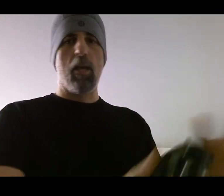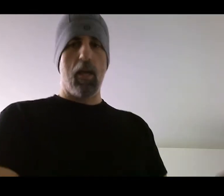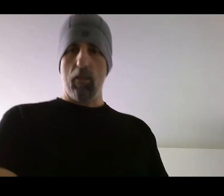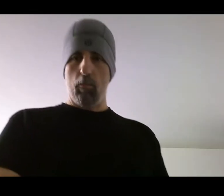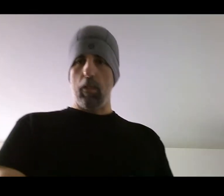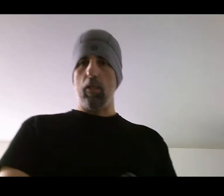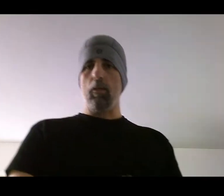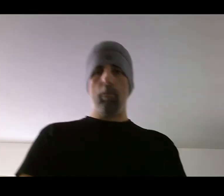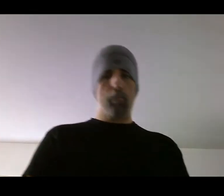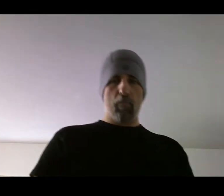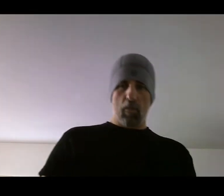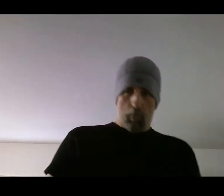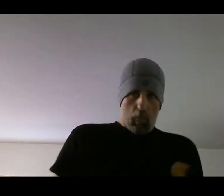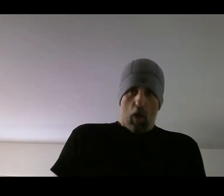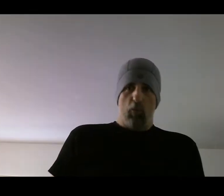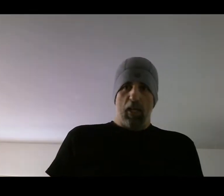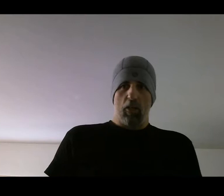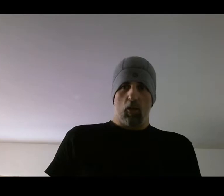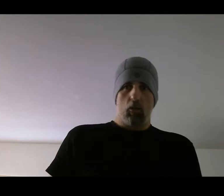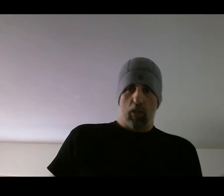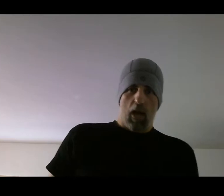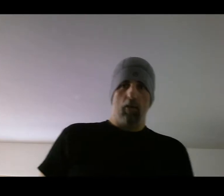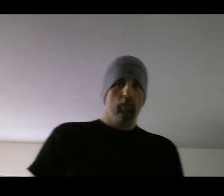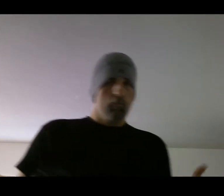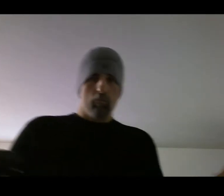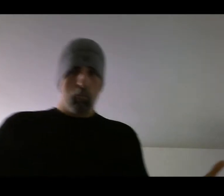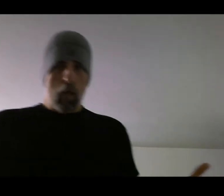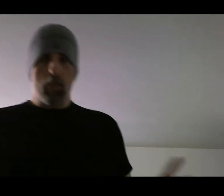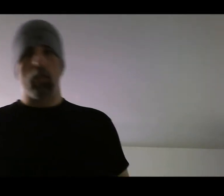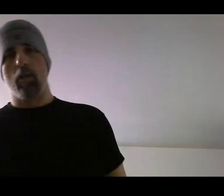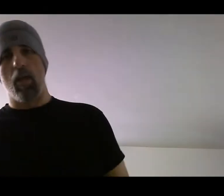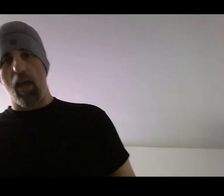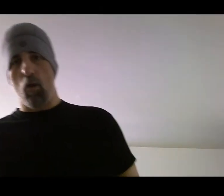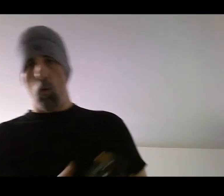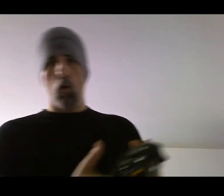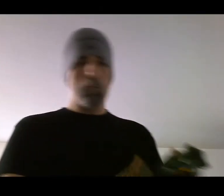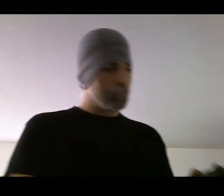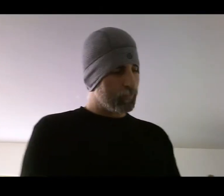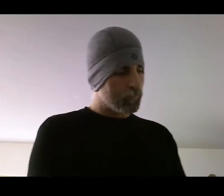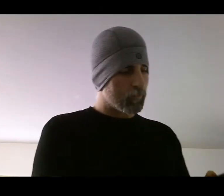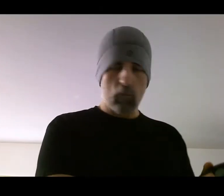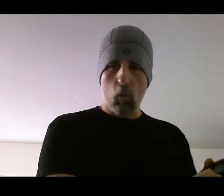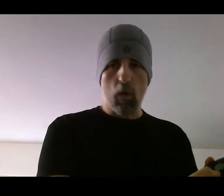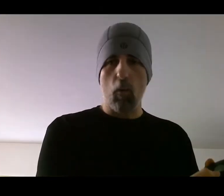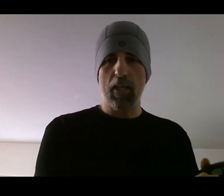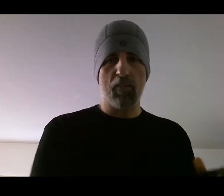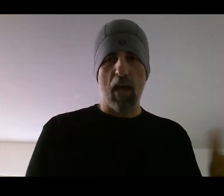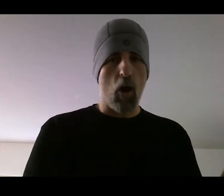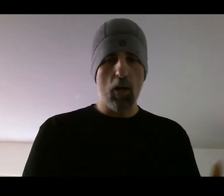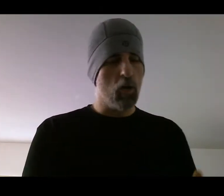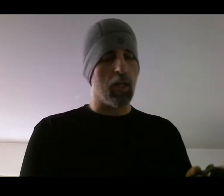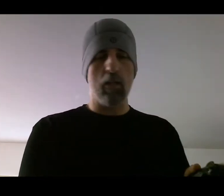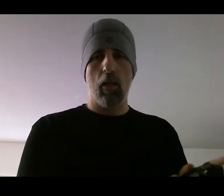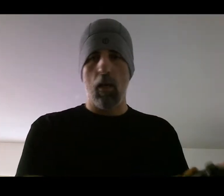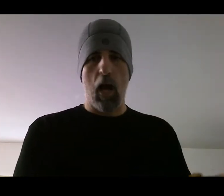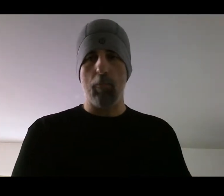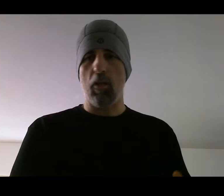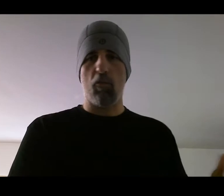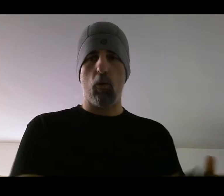And it'd be a rigando style punch. Or when I want to get that hard hook in, I'm going to throw it